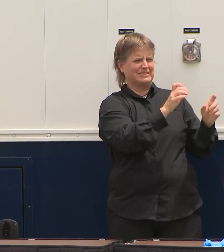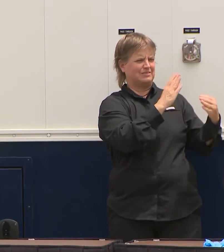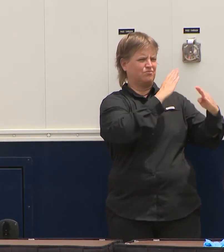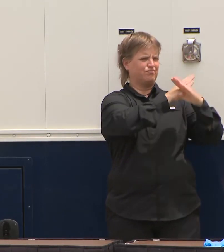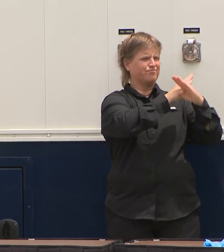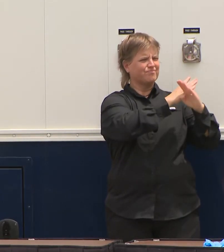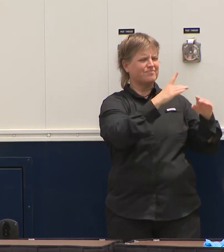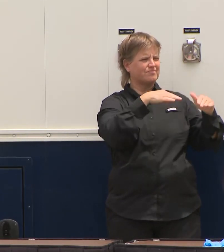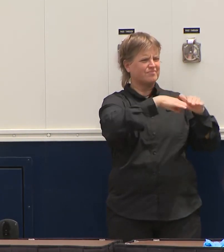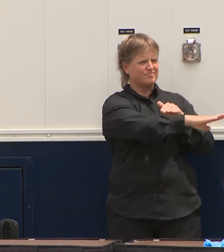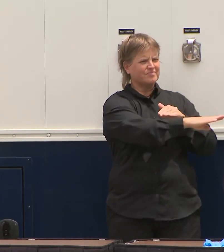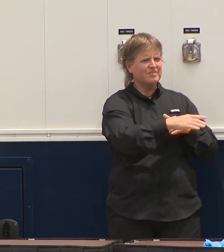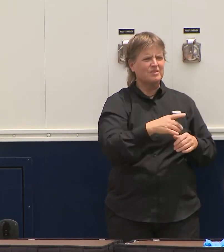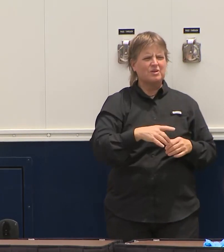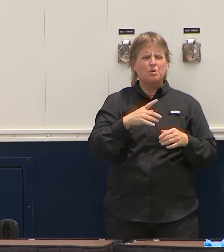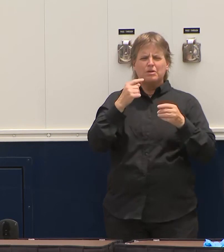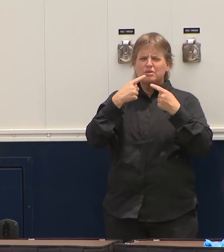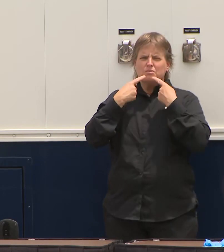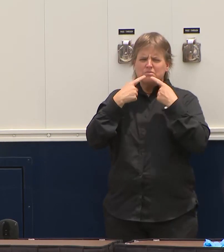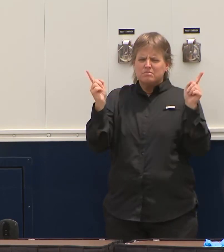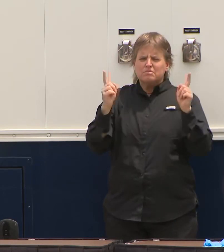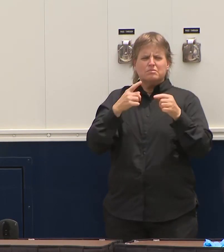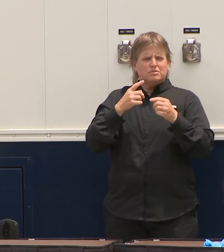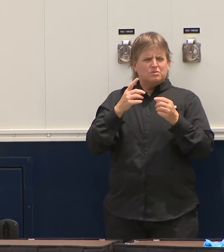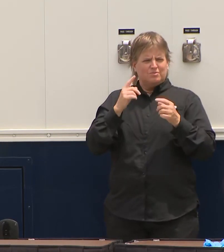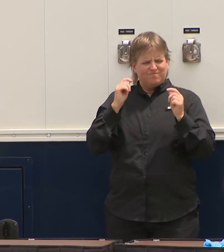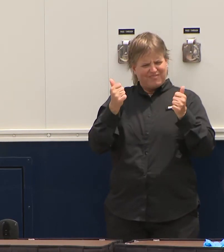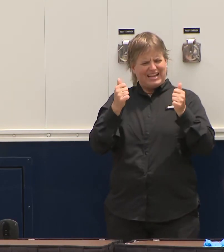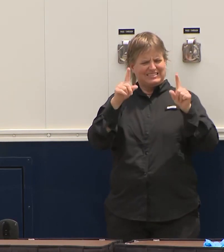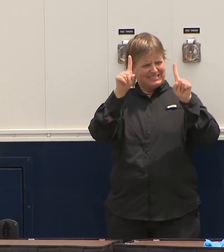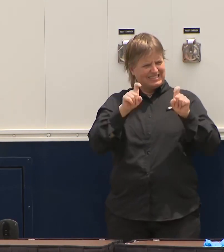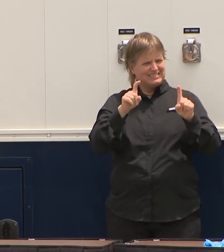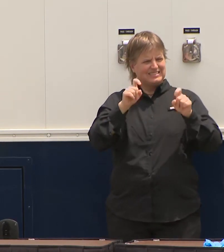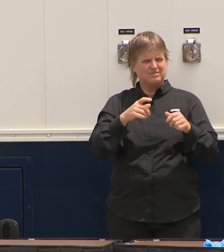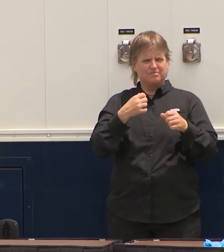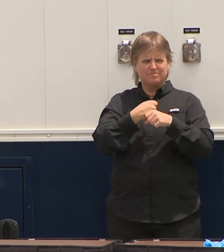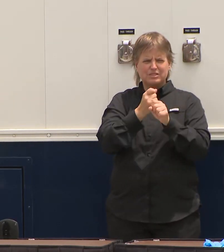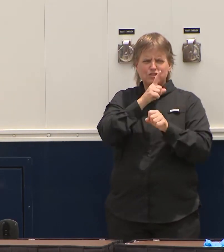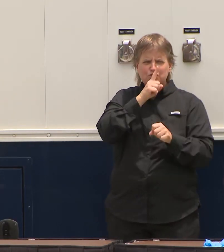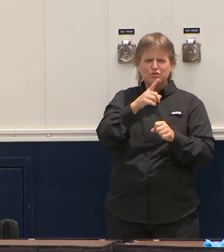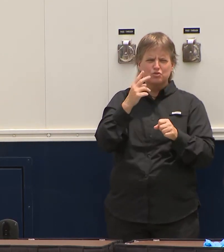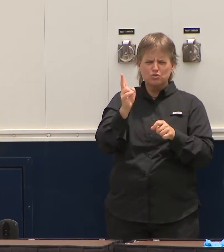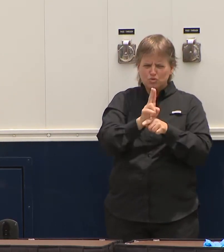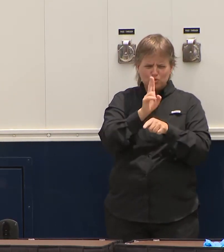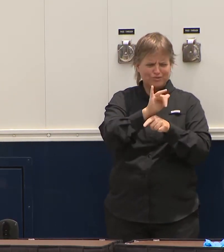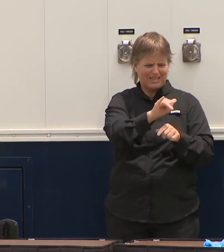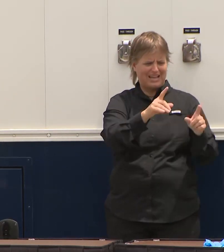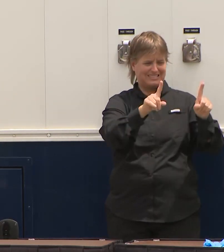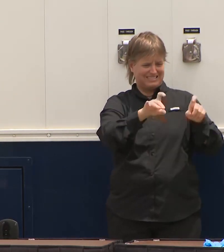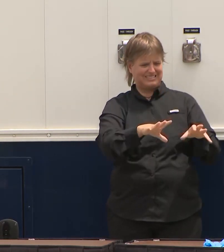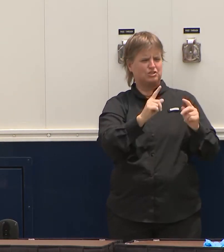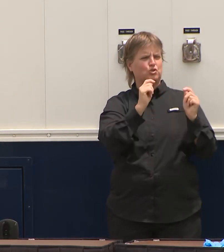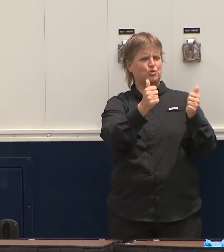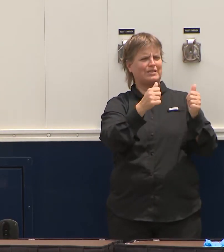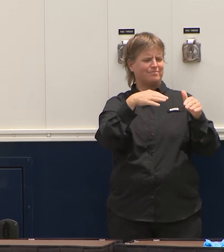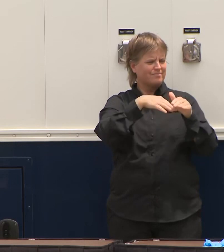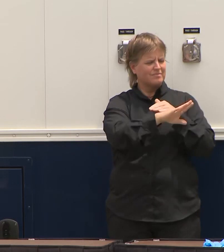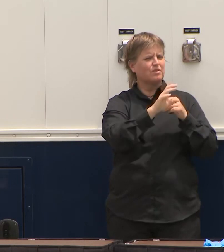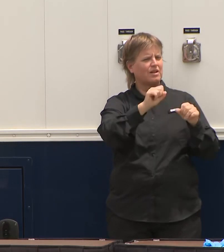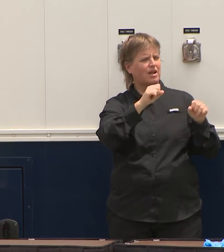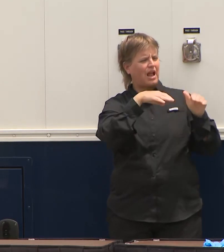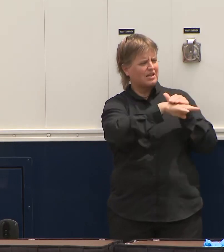Department of Health, you know, I want you to harness that ability to test quickly and do these checks in some of those facilities.